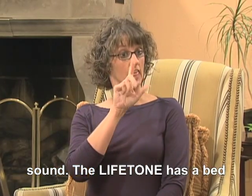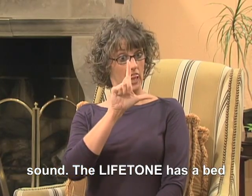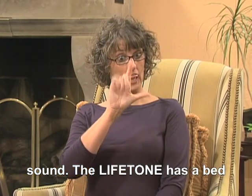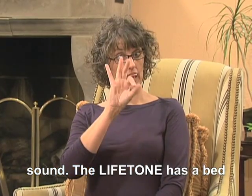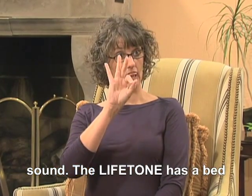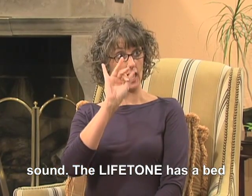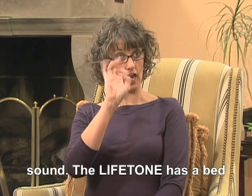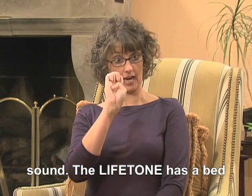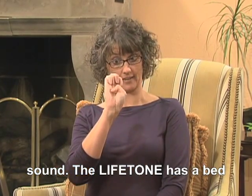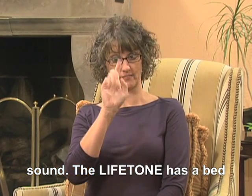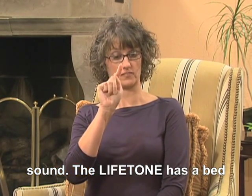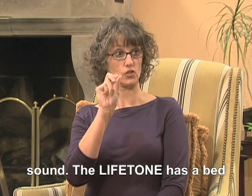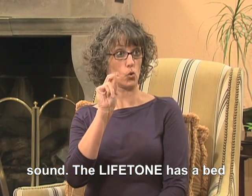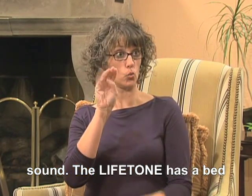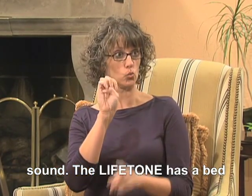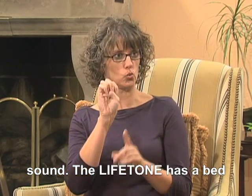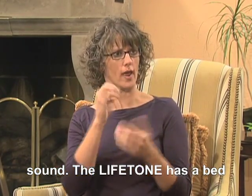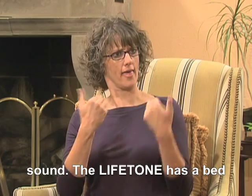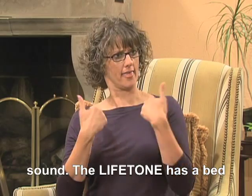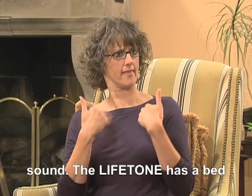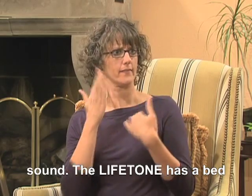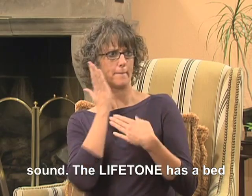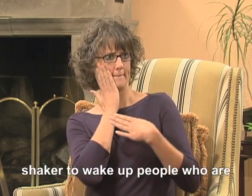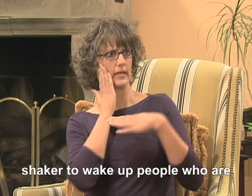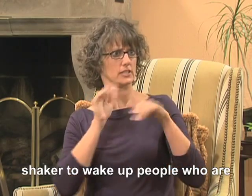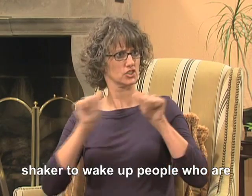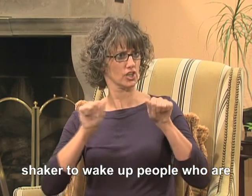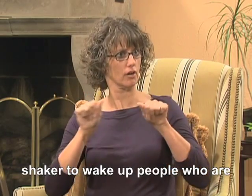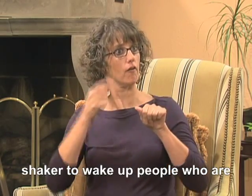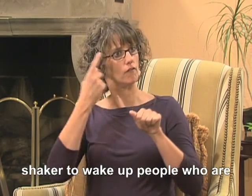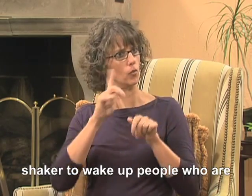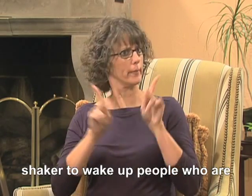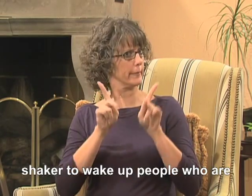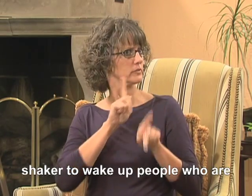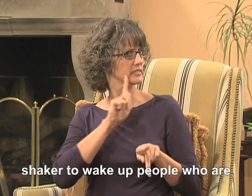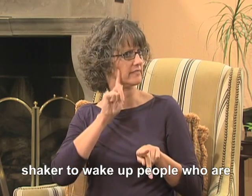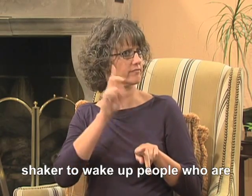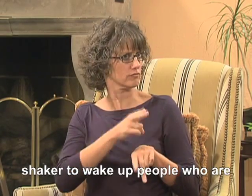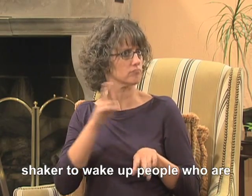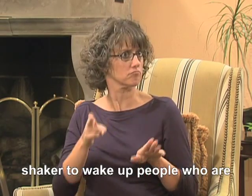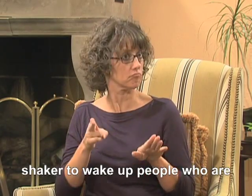The Lifetone has a bed shaker to wake up people who are deaf.